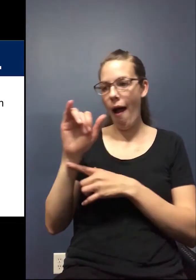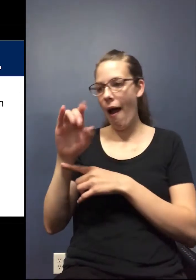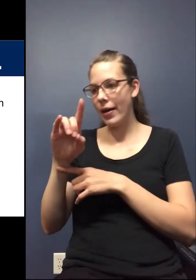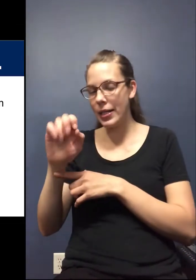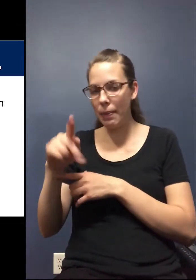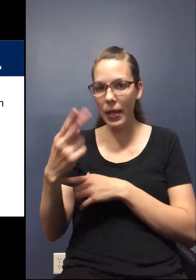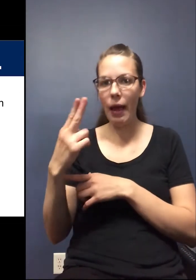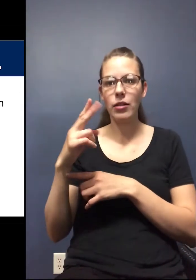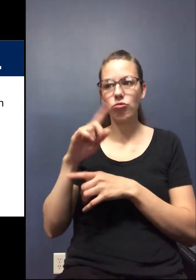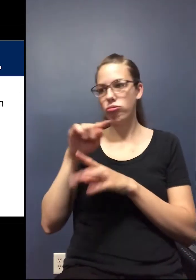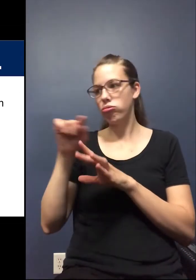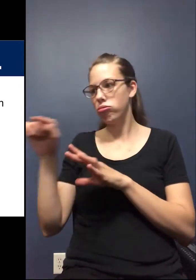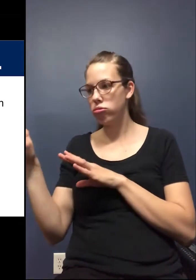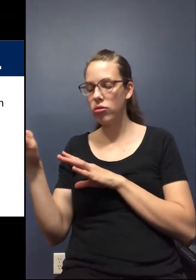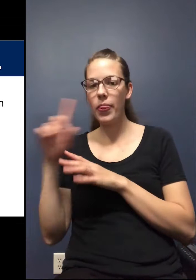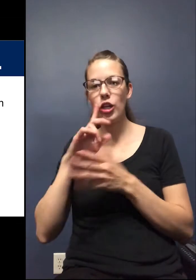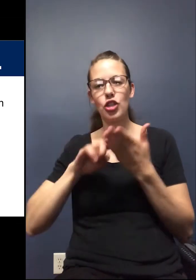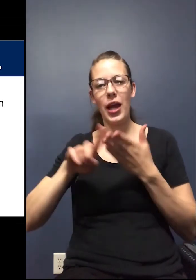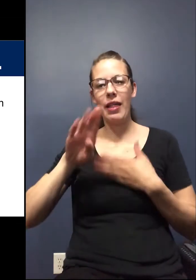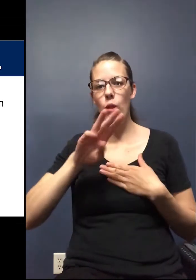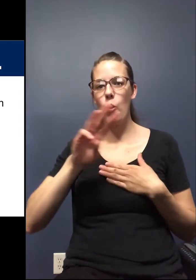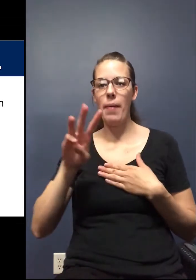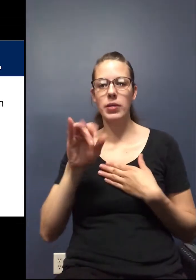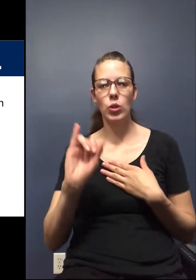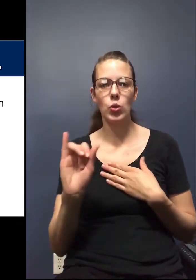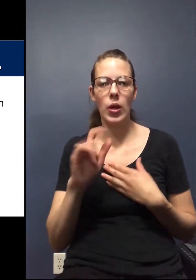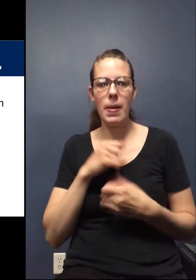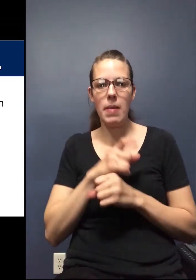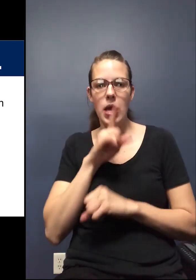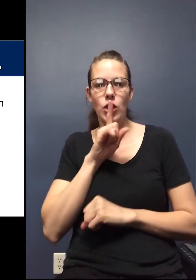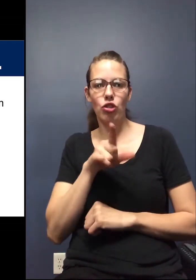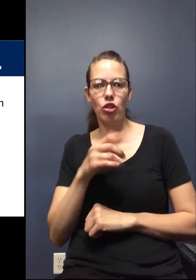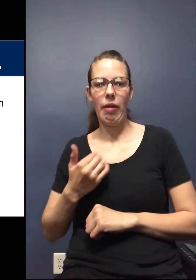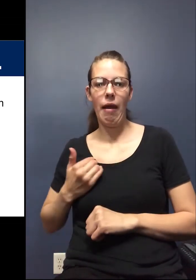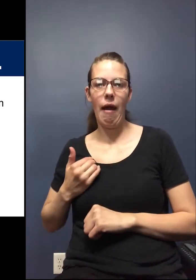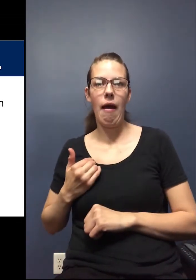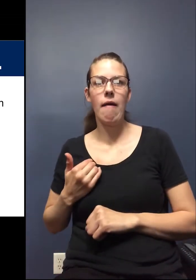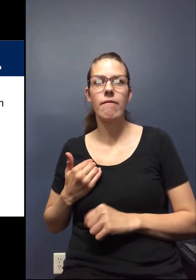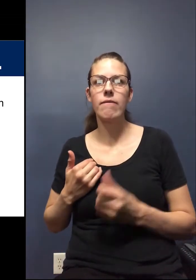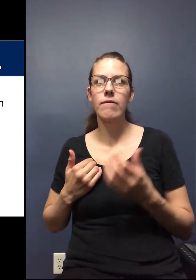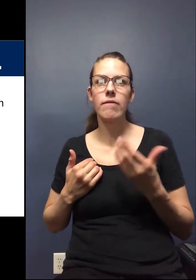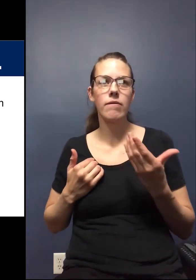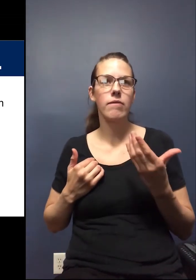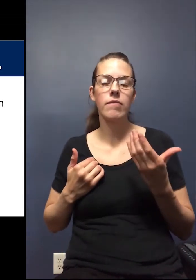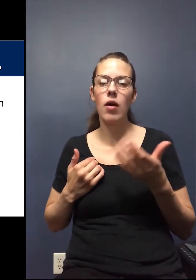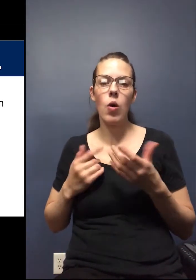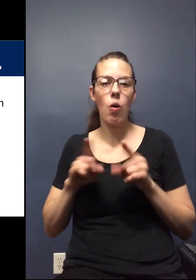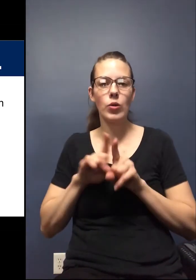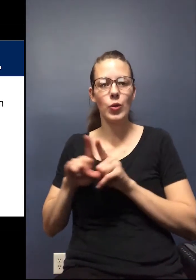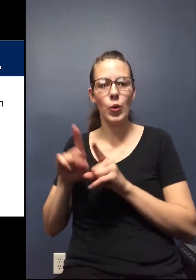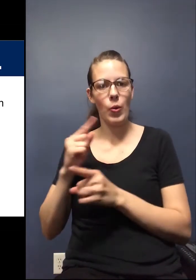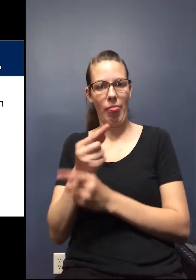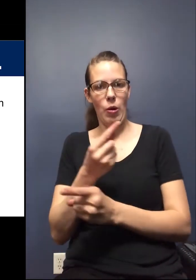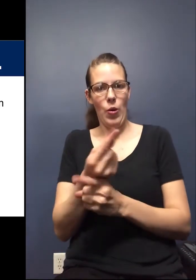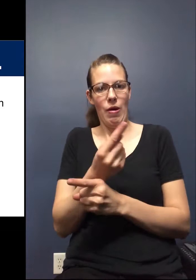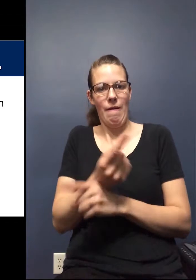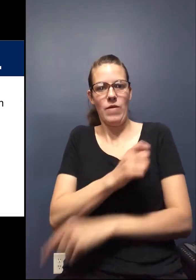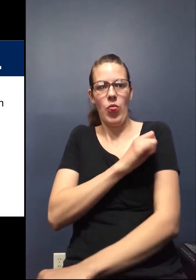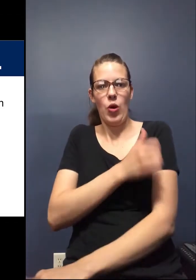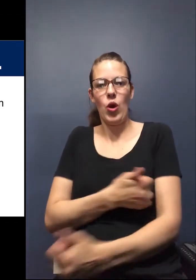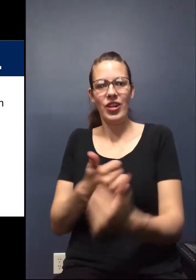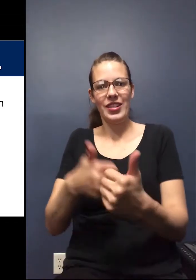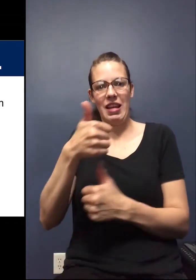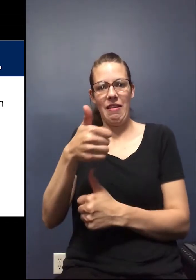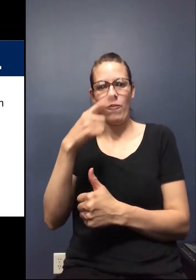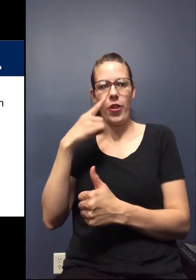IDPH, that they are also checking those websites to make sure that they have also what the regulatory authority